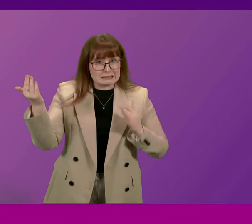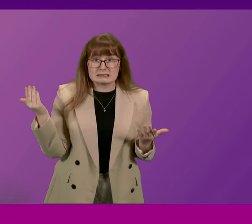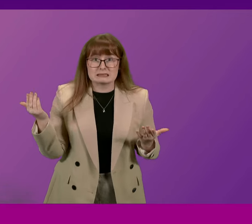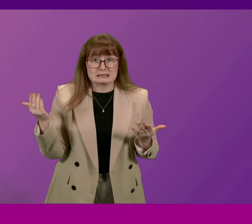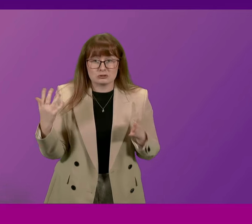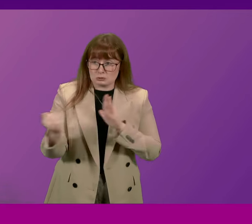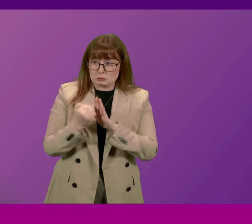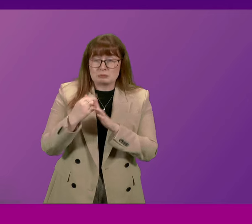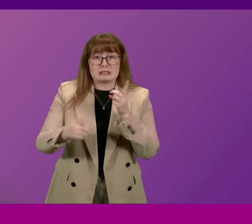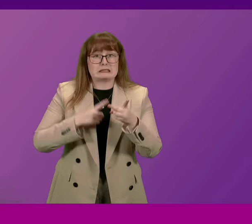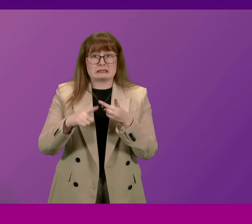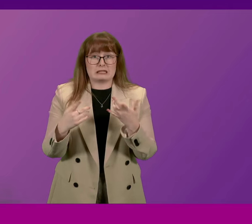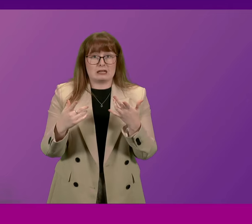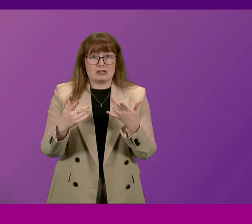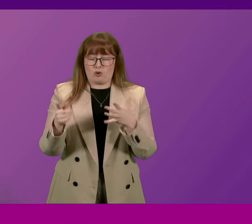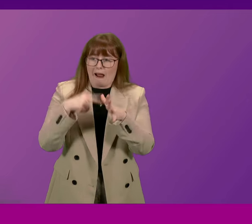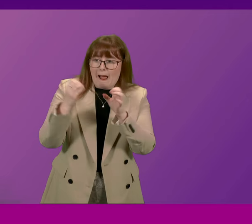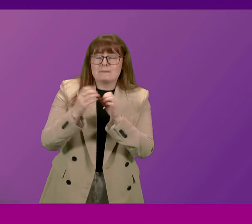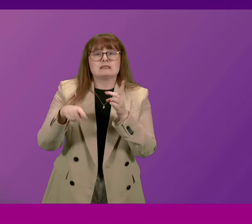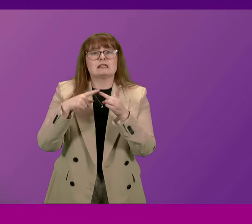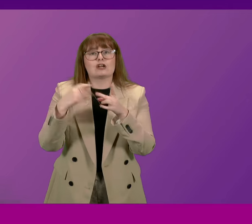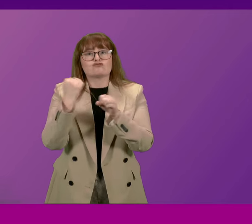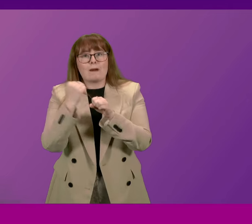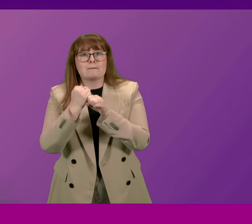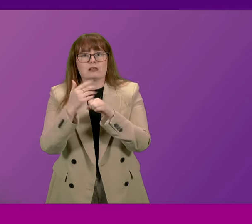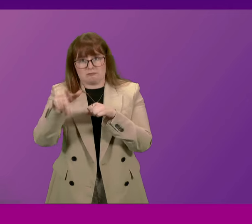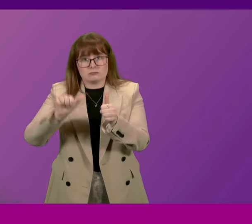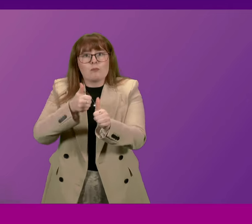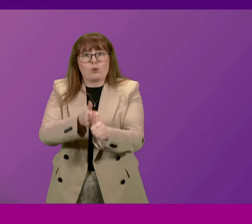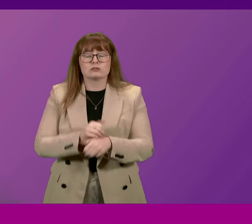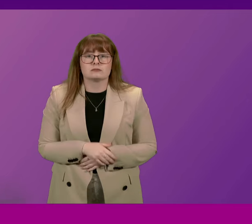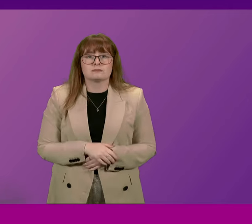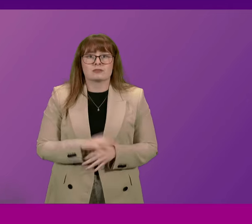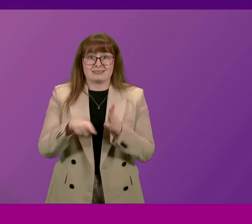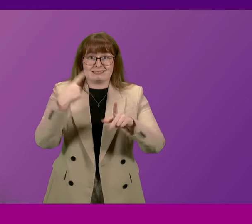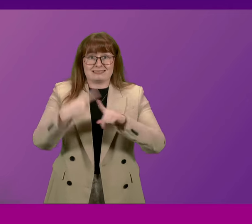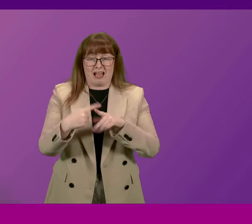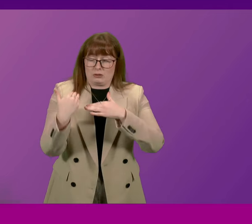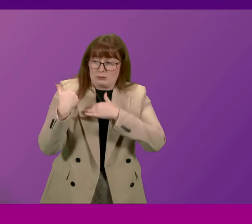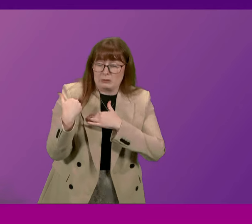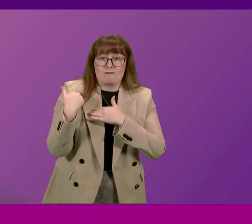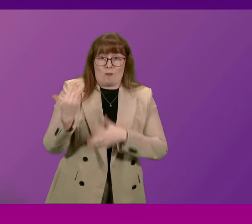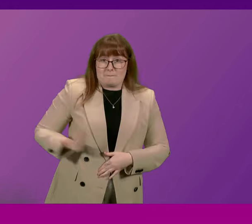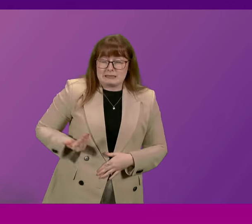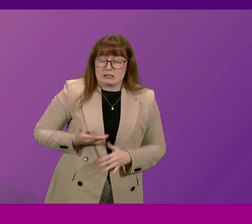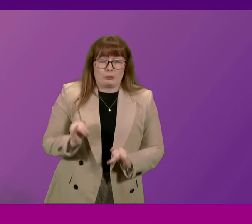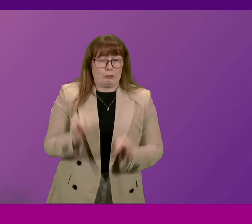Also quoted our Aberdeen and Grampian Chamber of Commerce. The tax burden on businesses is extremely high. This